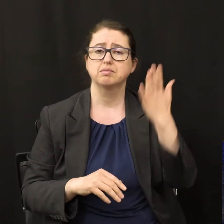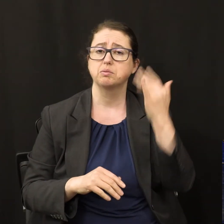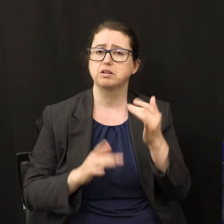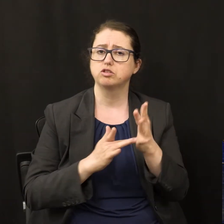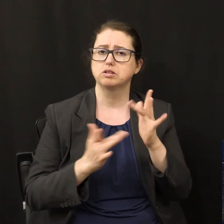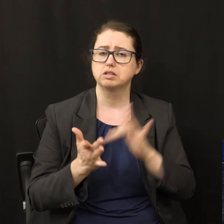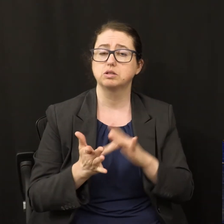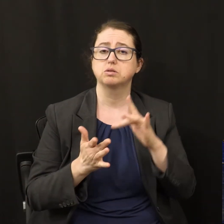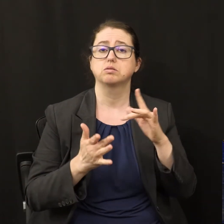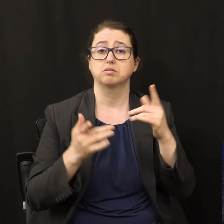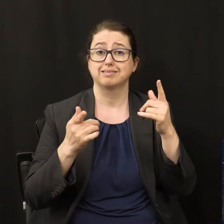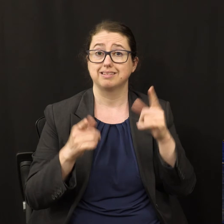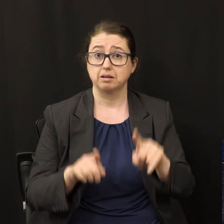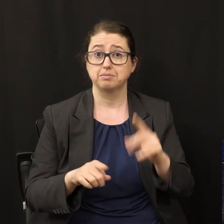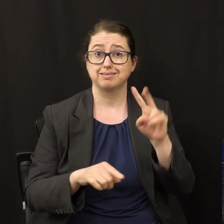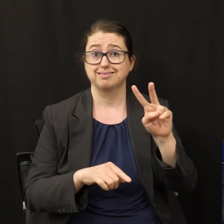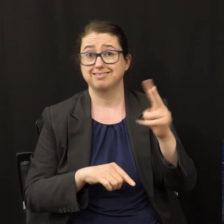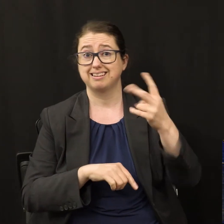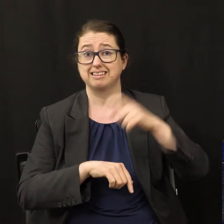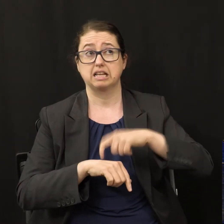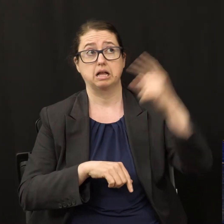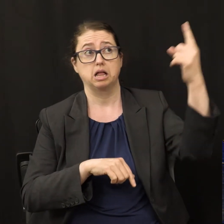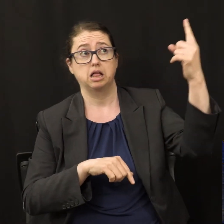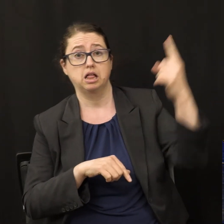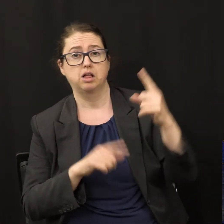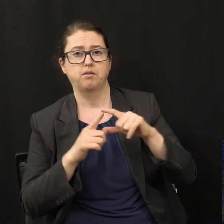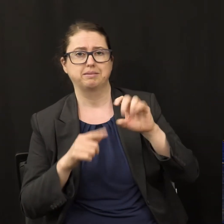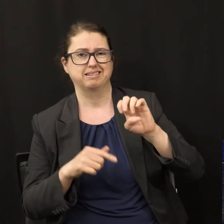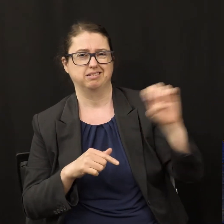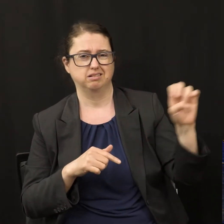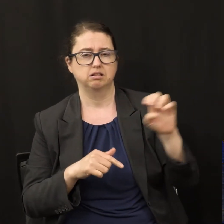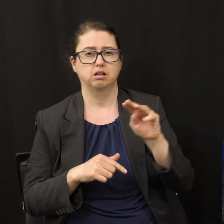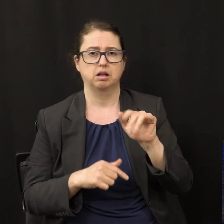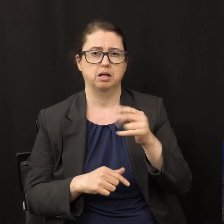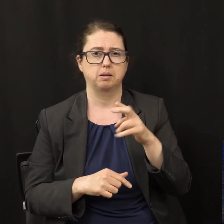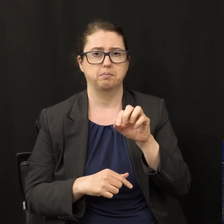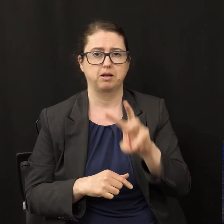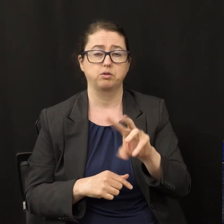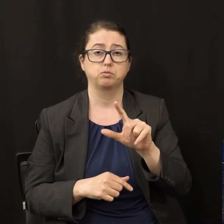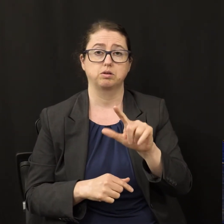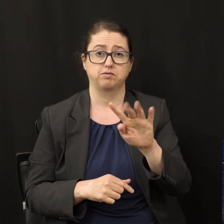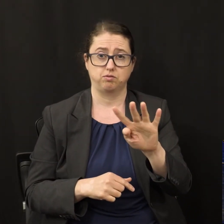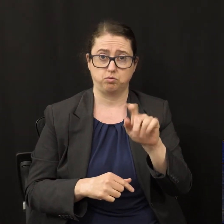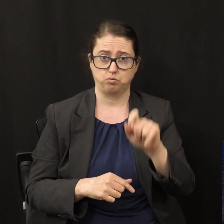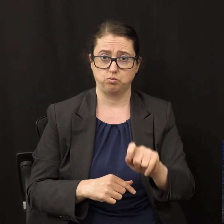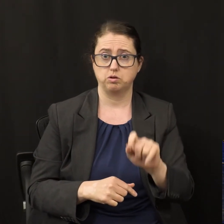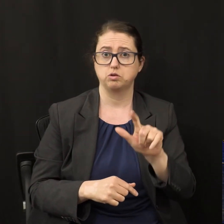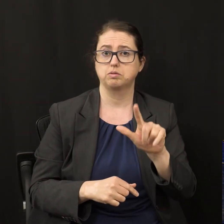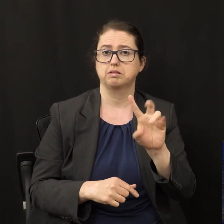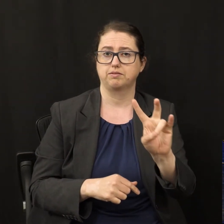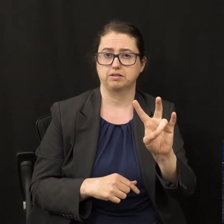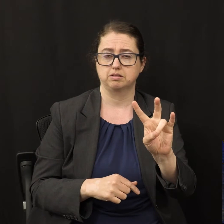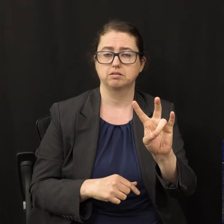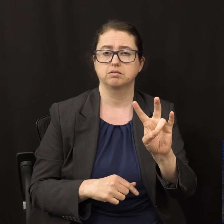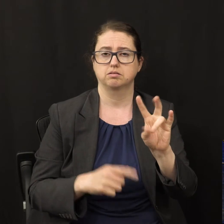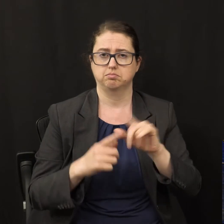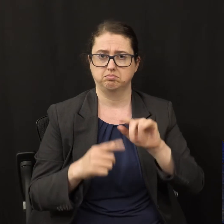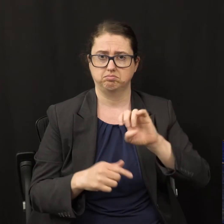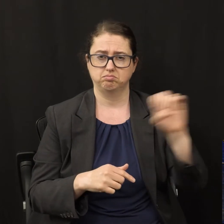returns the second time, will come from the east, according to Matthew chapter 24 and verse 27. And by the way,